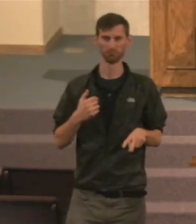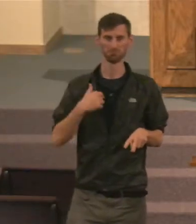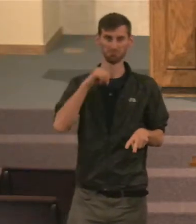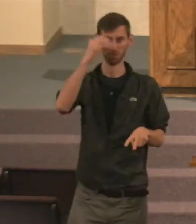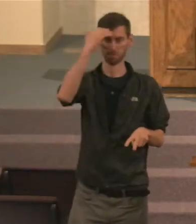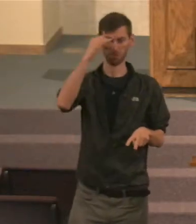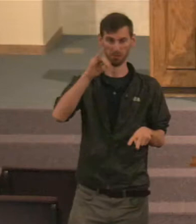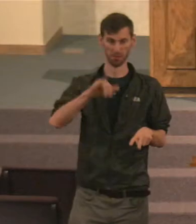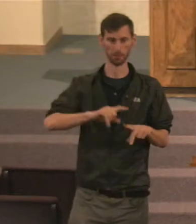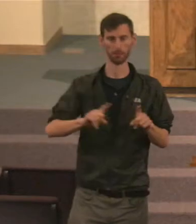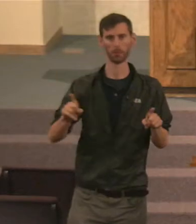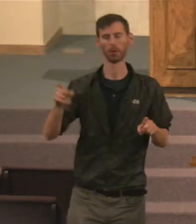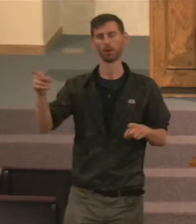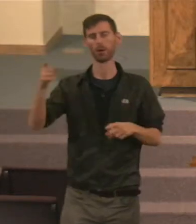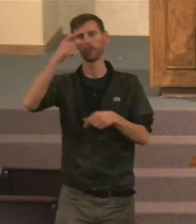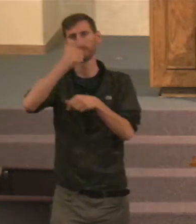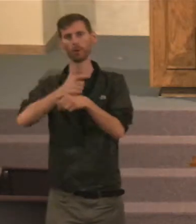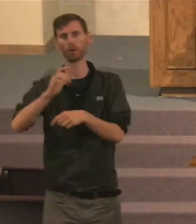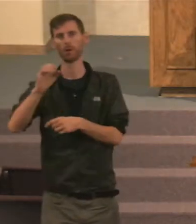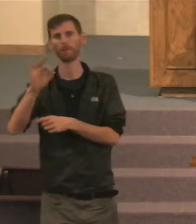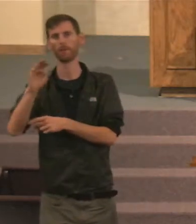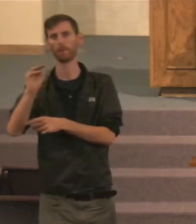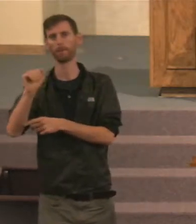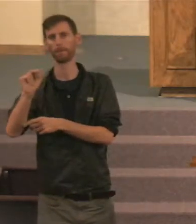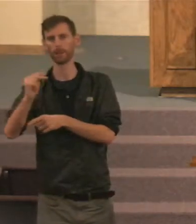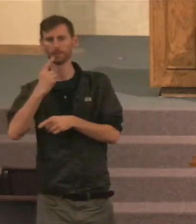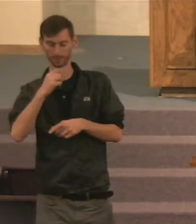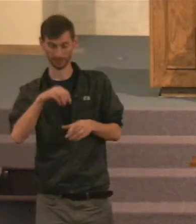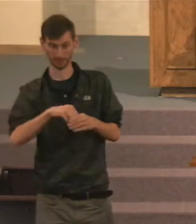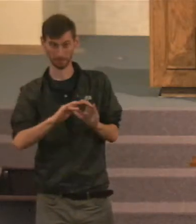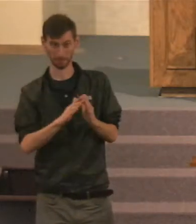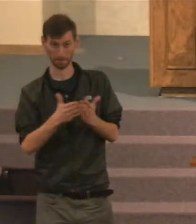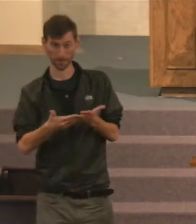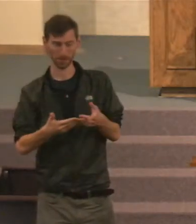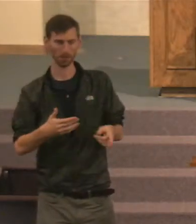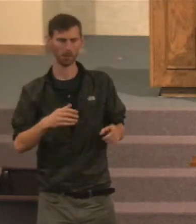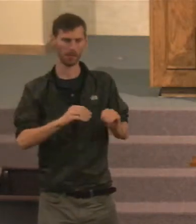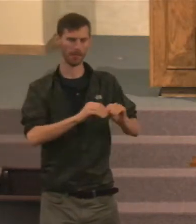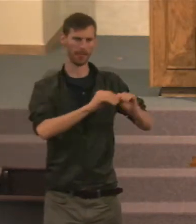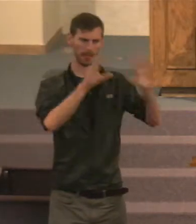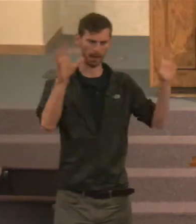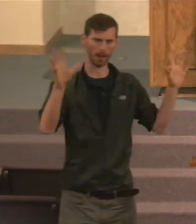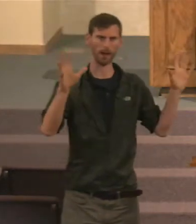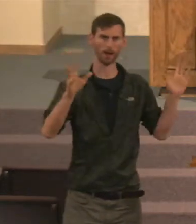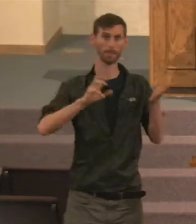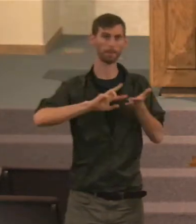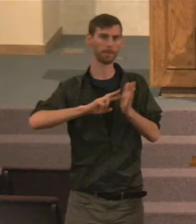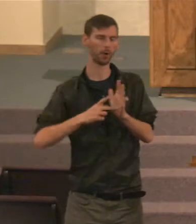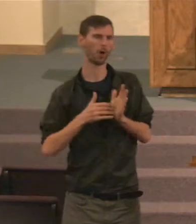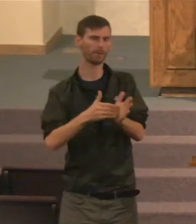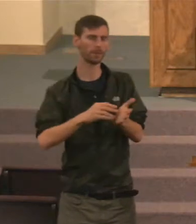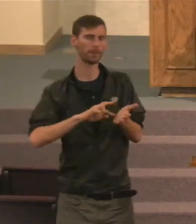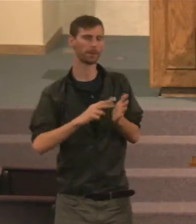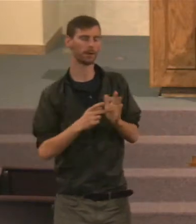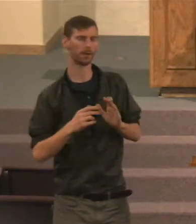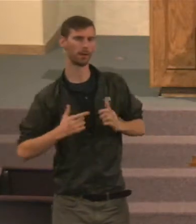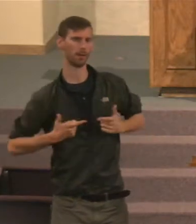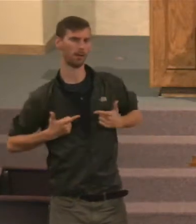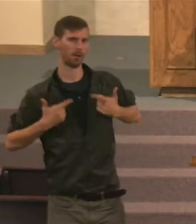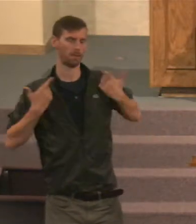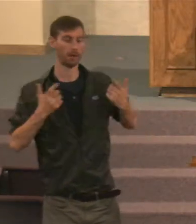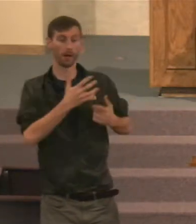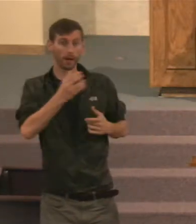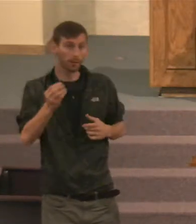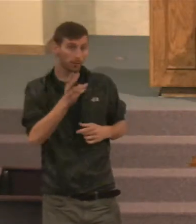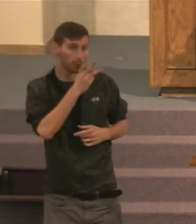Light is used in reference to life. And I can see verses on that. And that water also represents